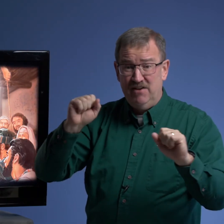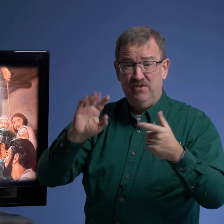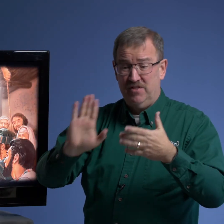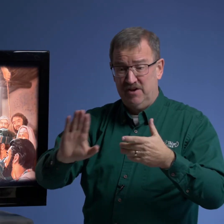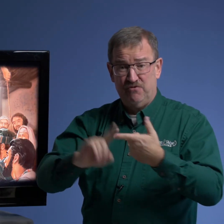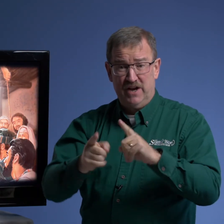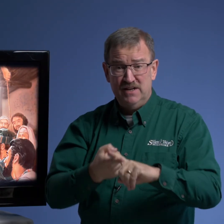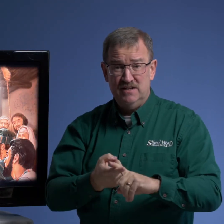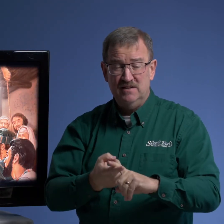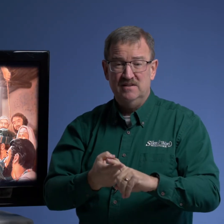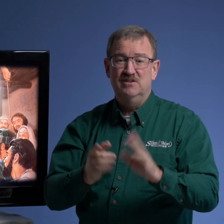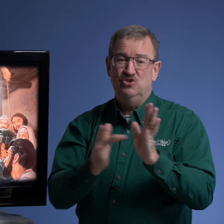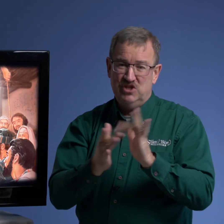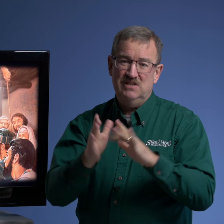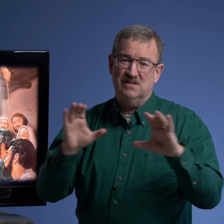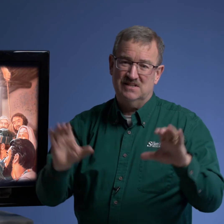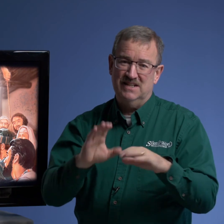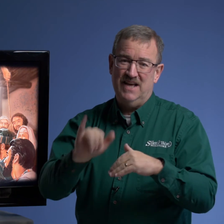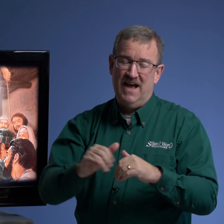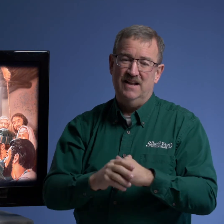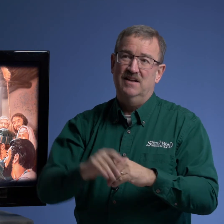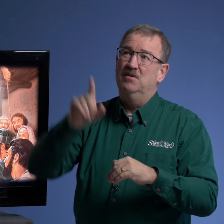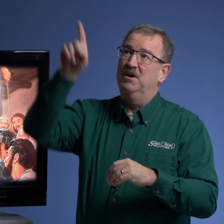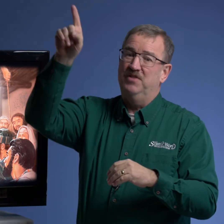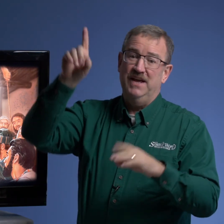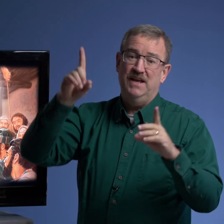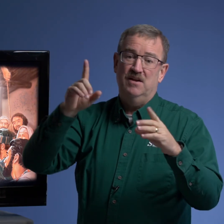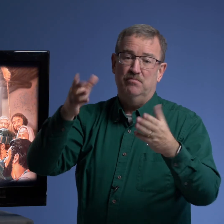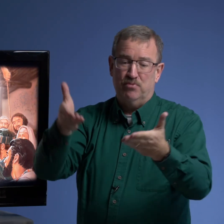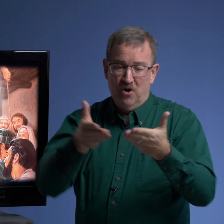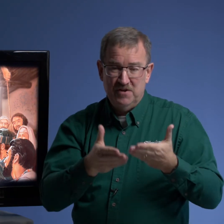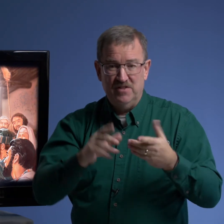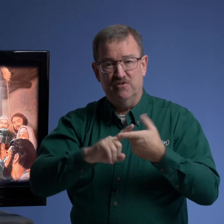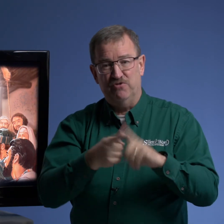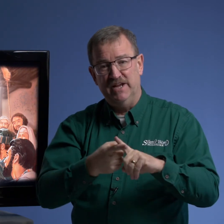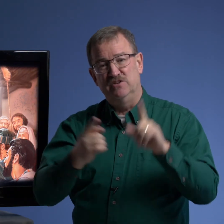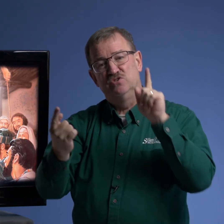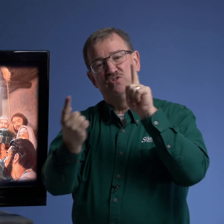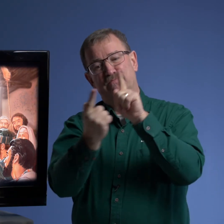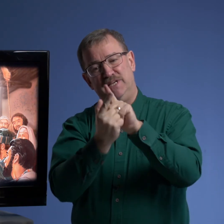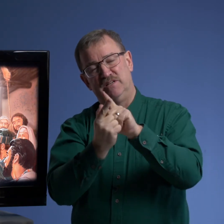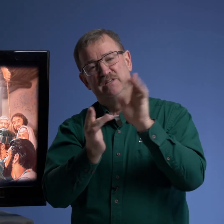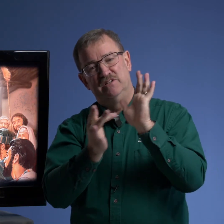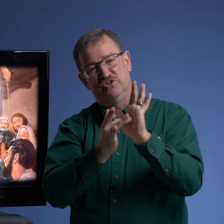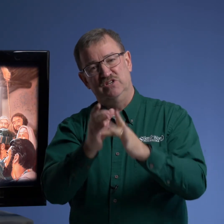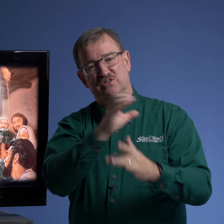their friend jesus did that but they brought their friend to meet jesus